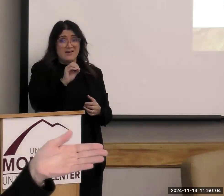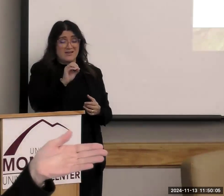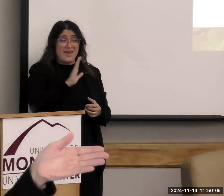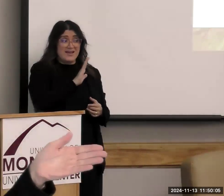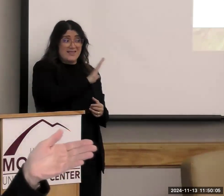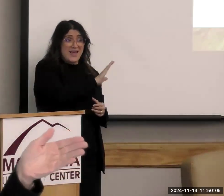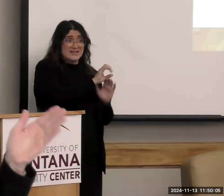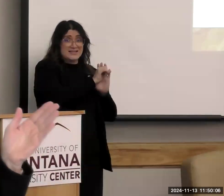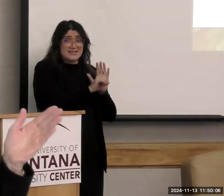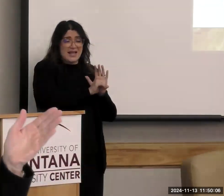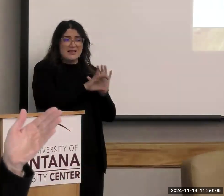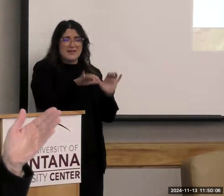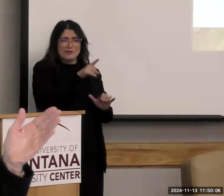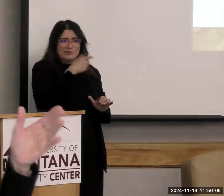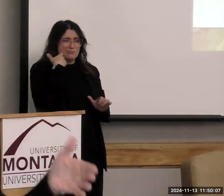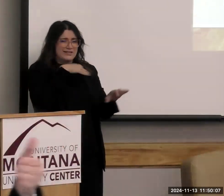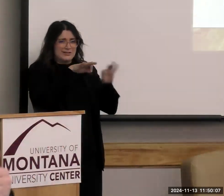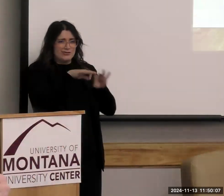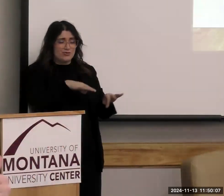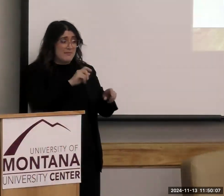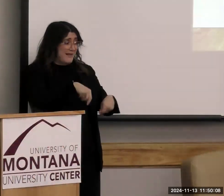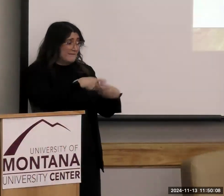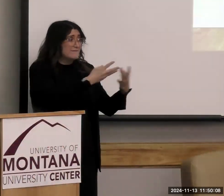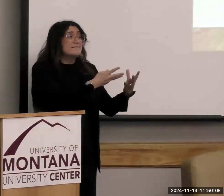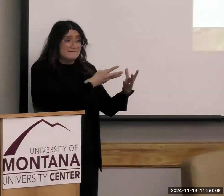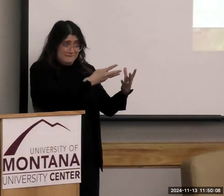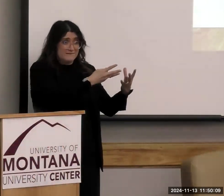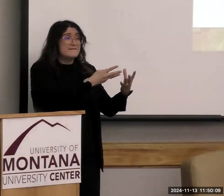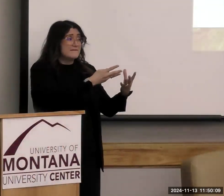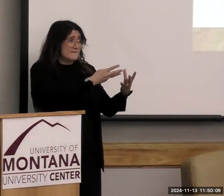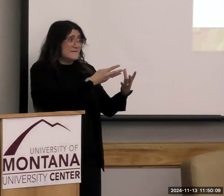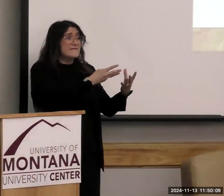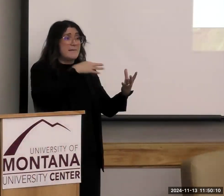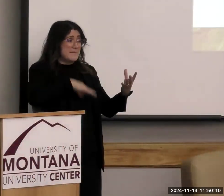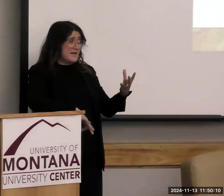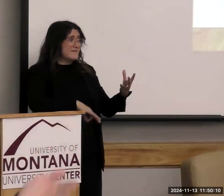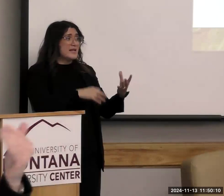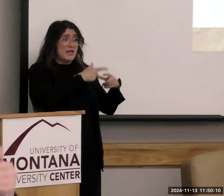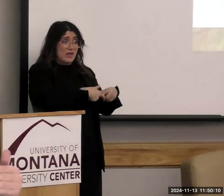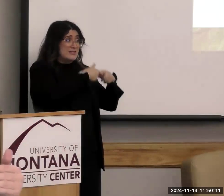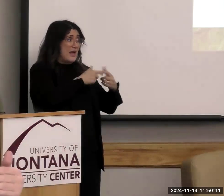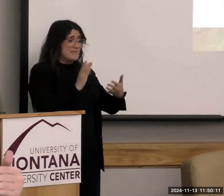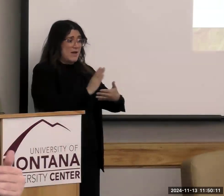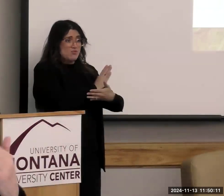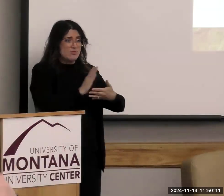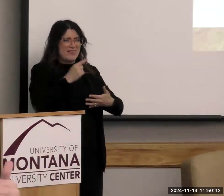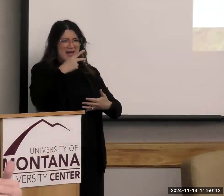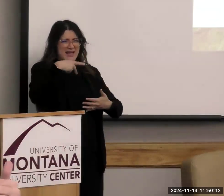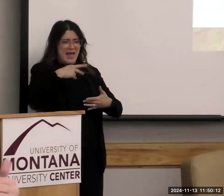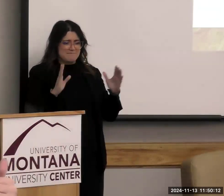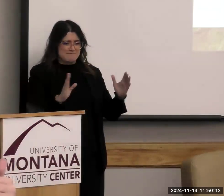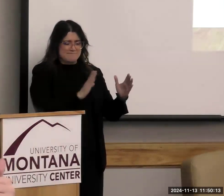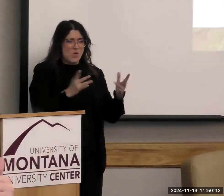described, where they give benefits until a decision's been made. They err on the side of care